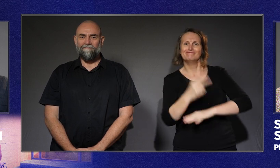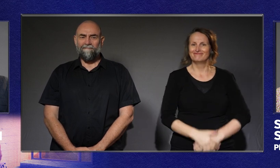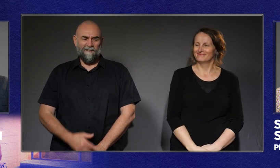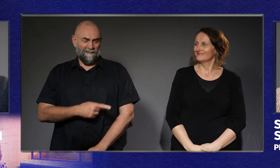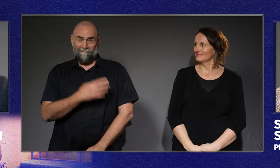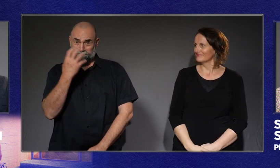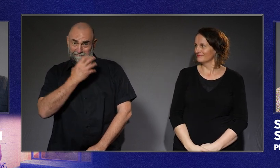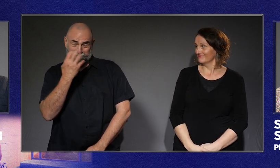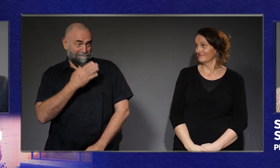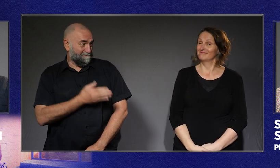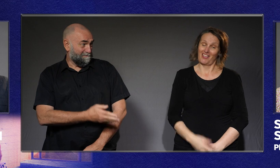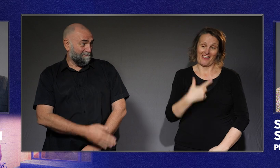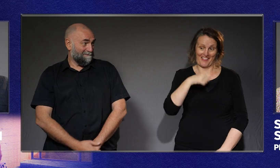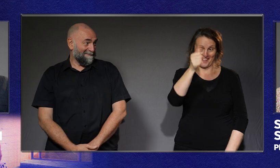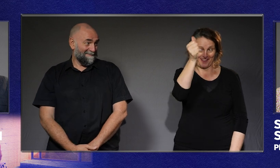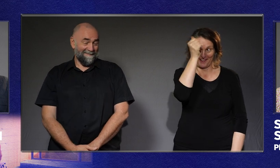sure is.